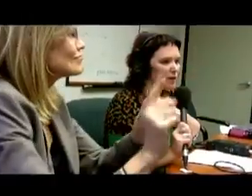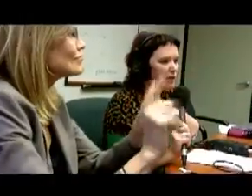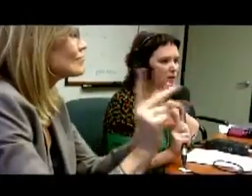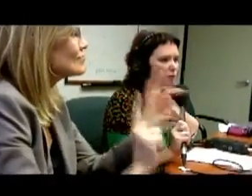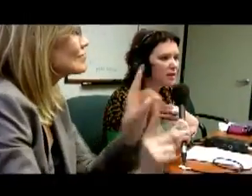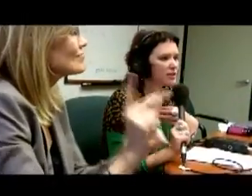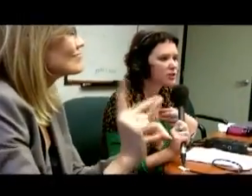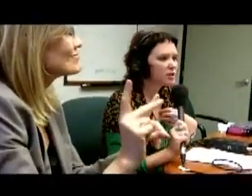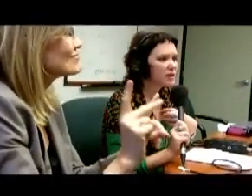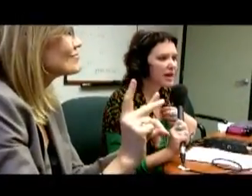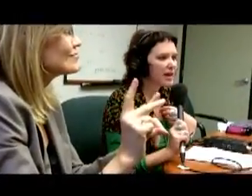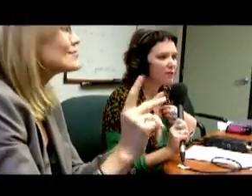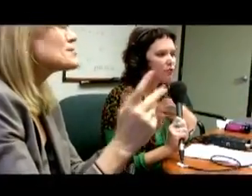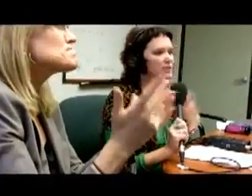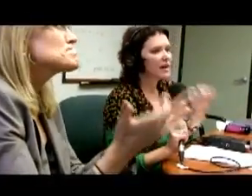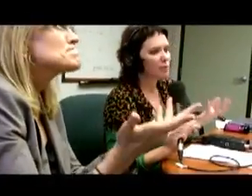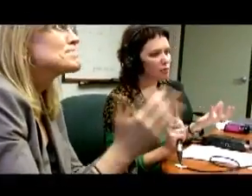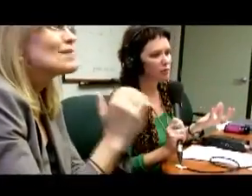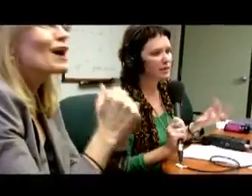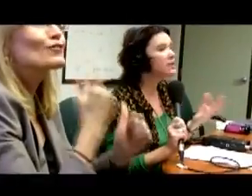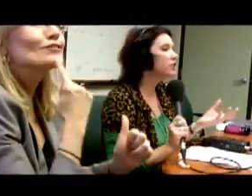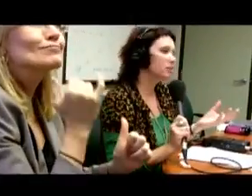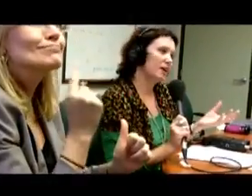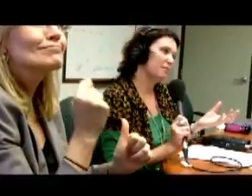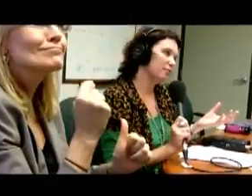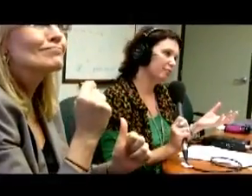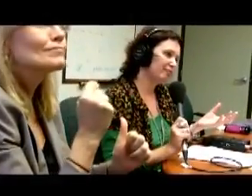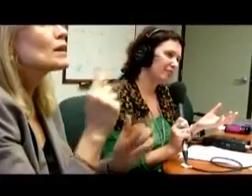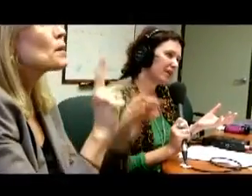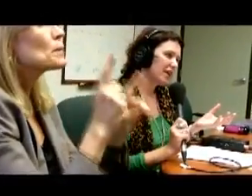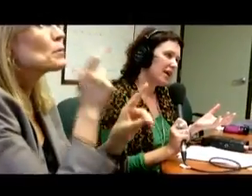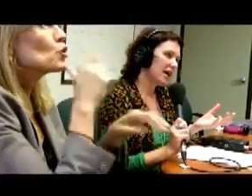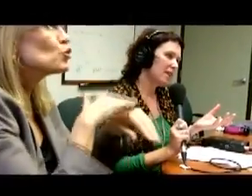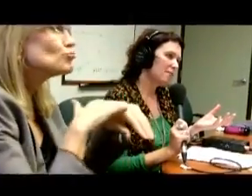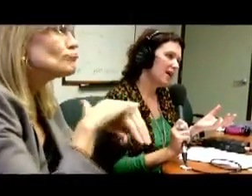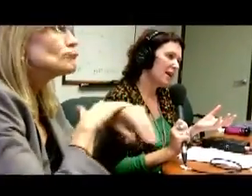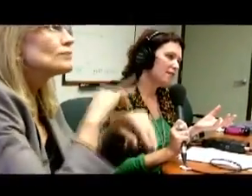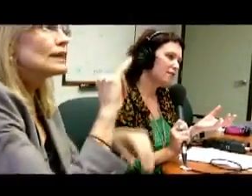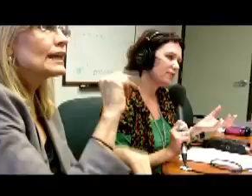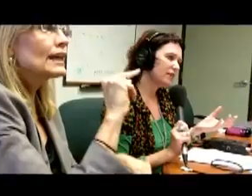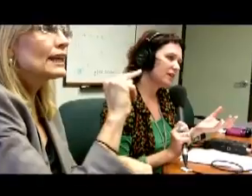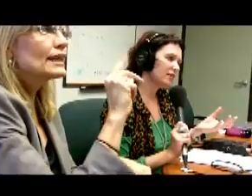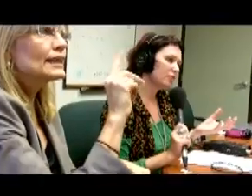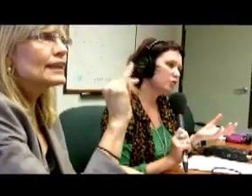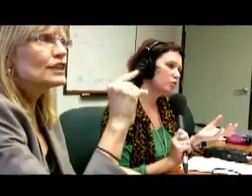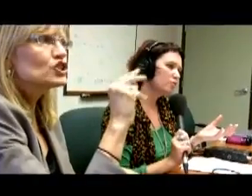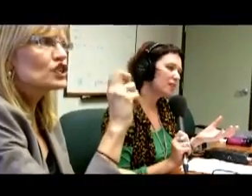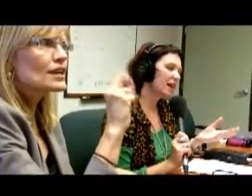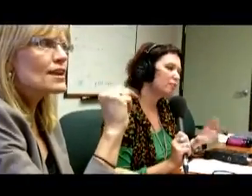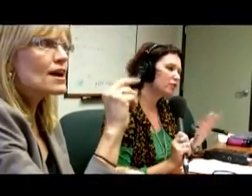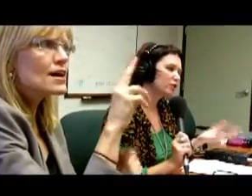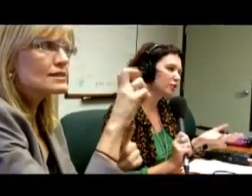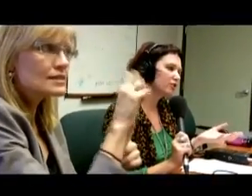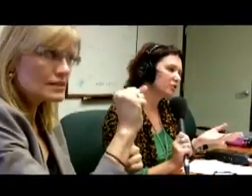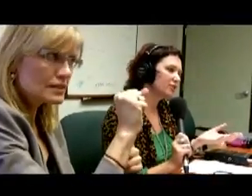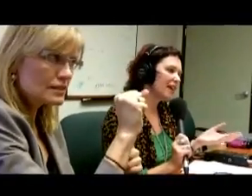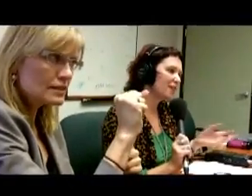let's just say, for example, Indigenous people who become researchers have